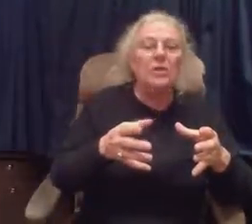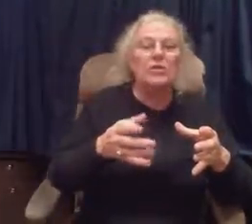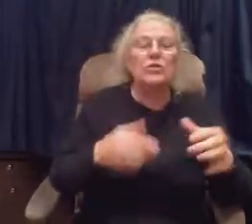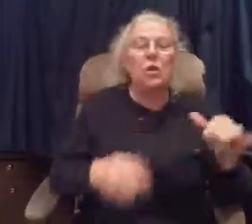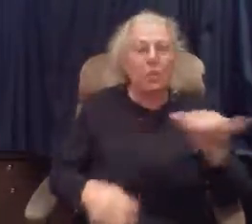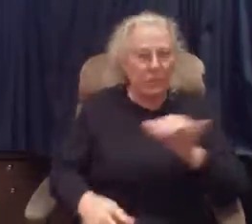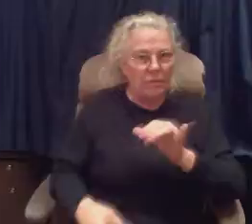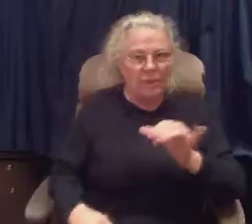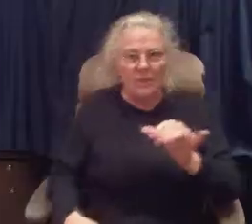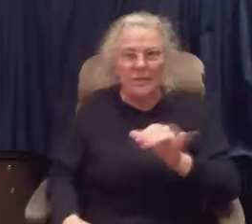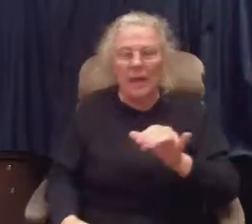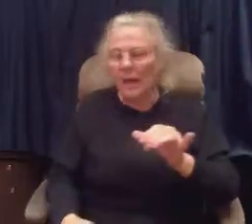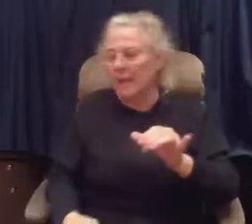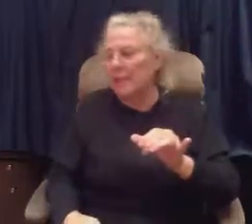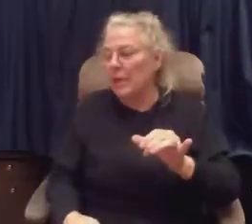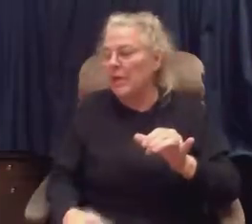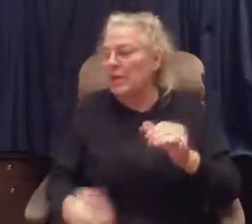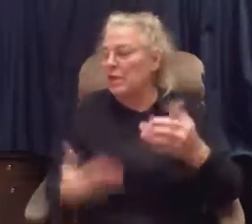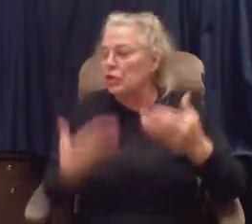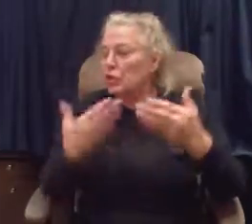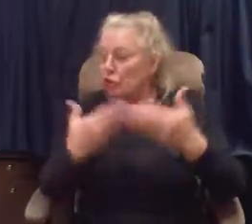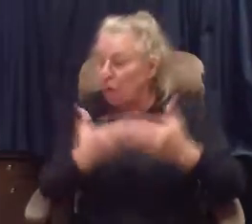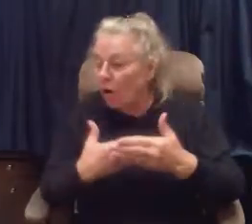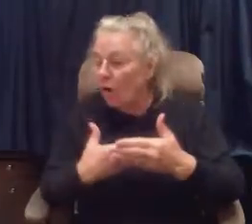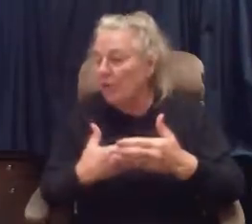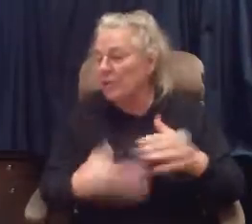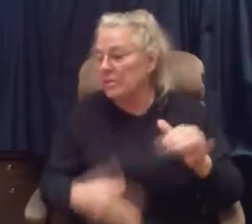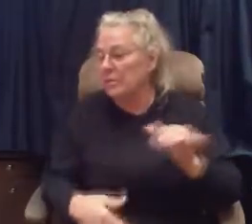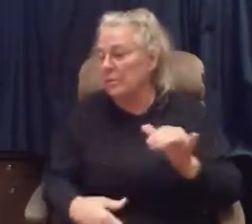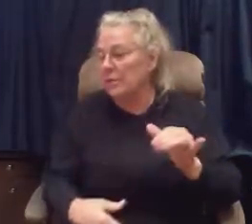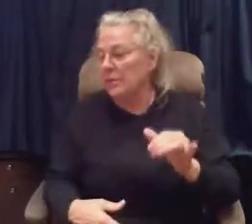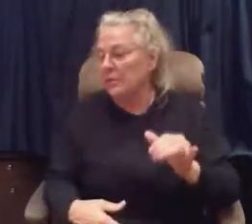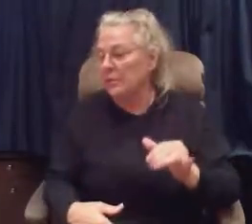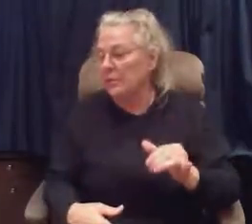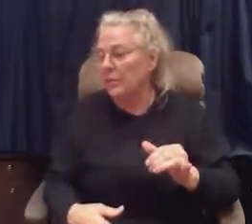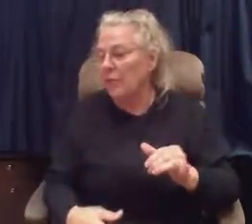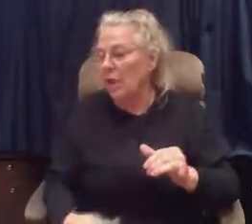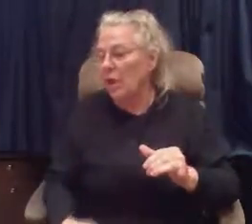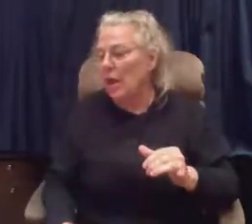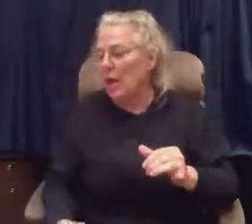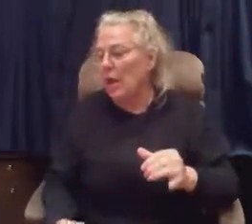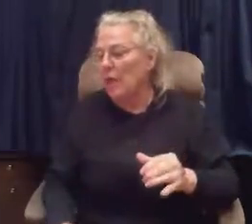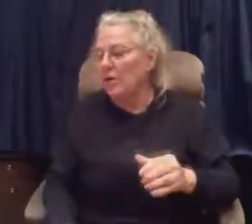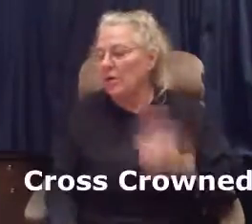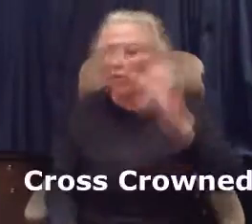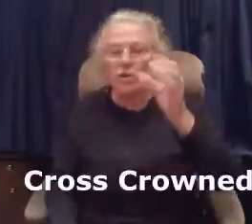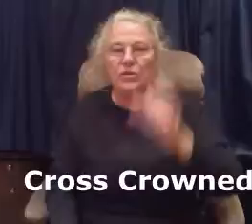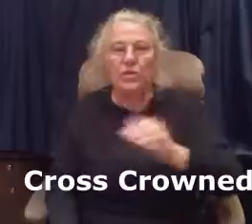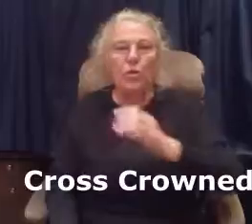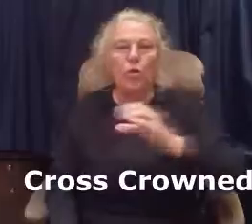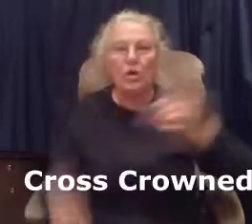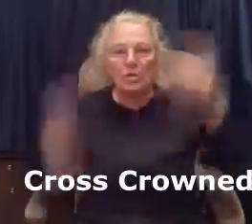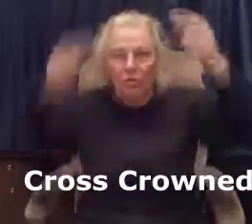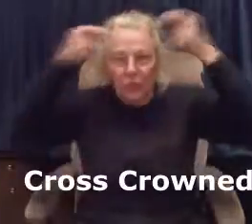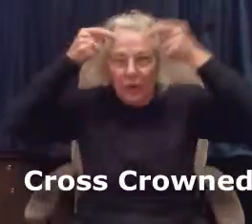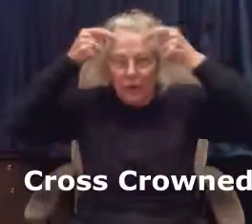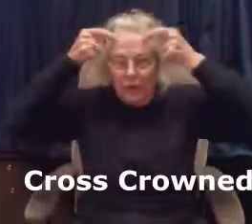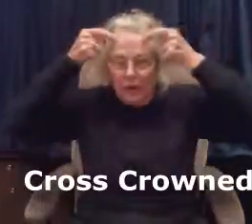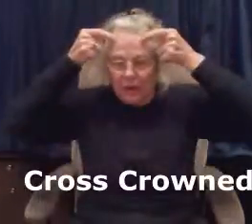So, it's like it, but it is dark semblance. And, of course, the cross crowned. And